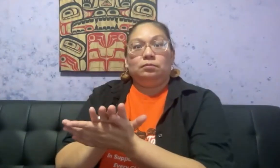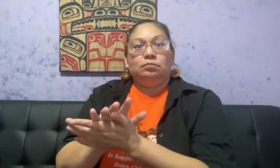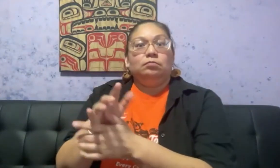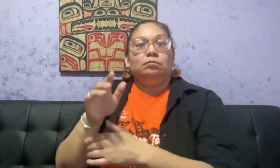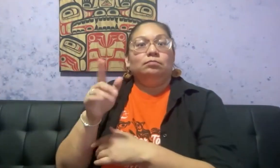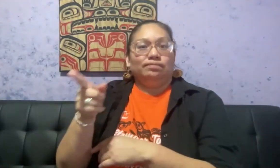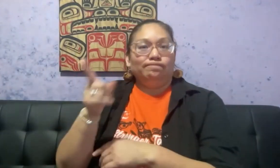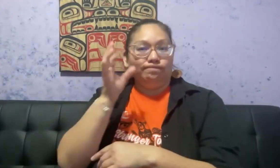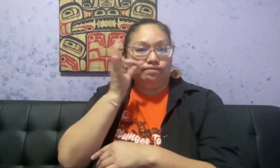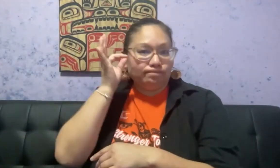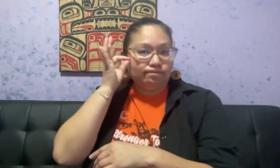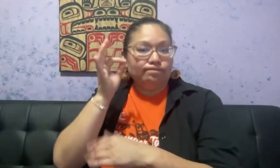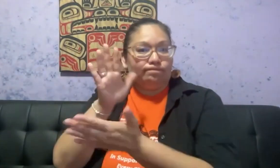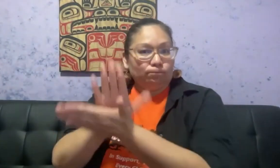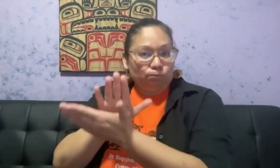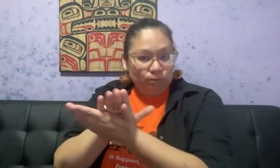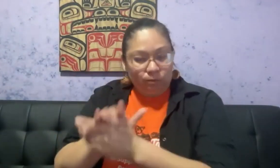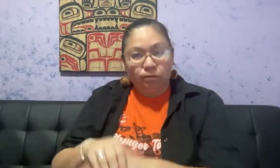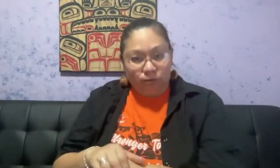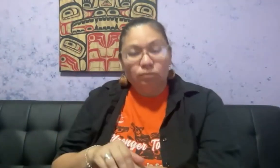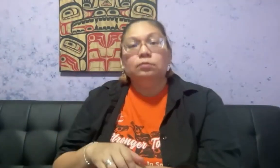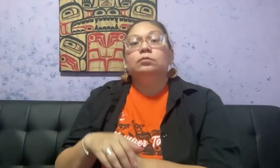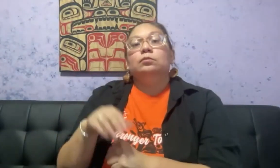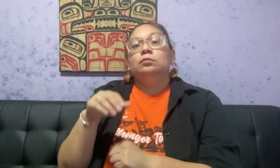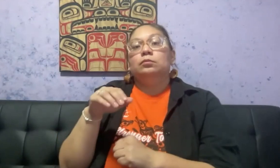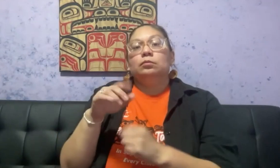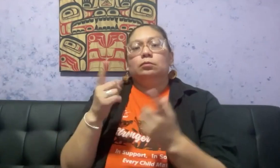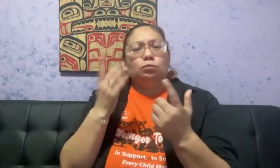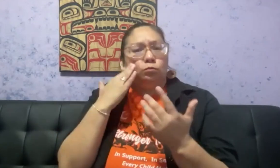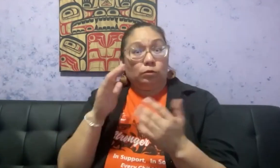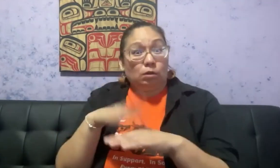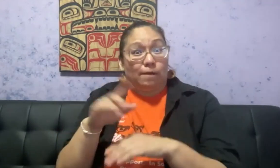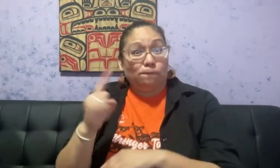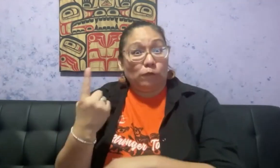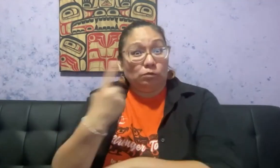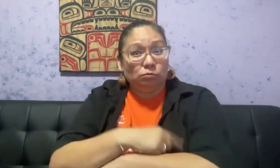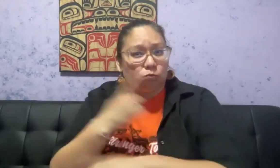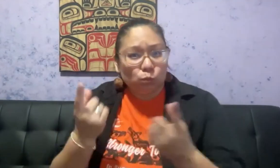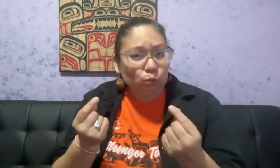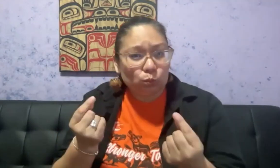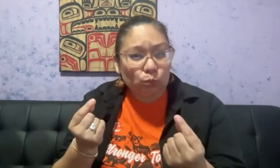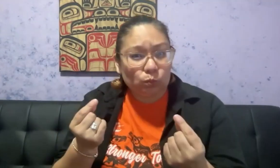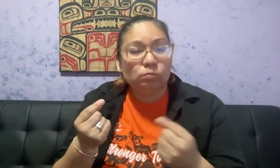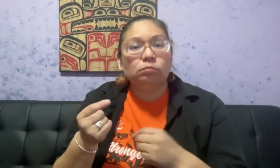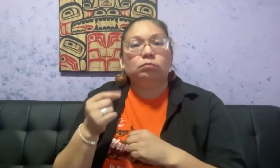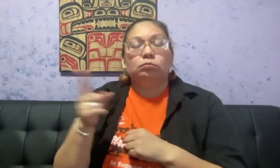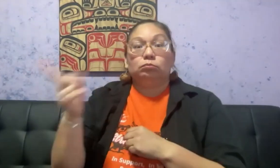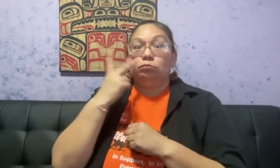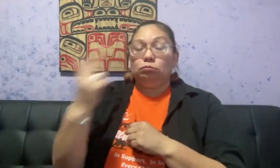This was not a regular mainstream school. This was an Indian residential school. When Phyllis arrived